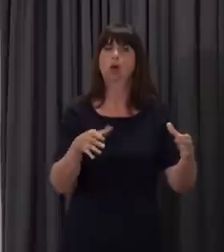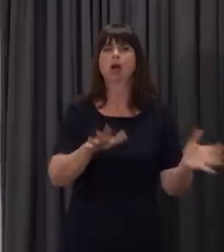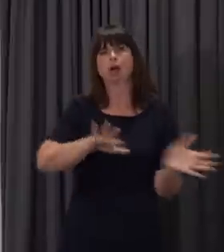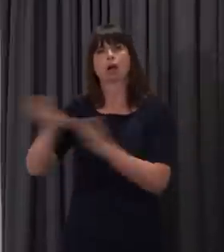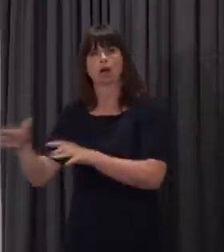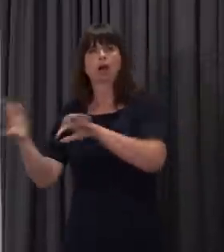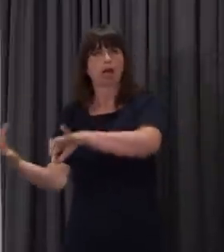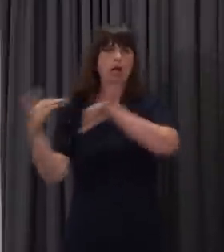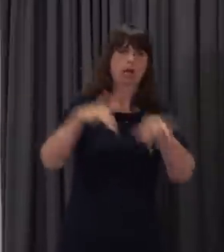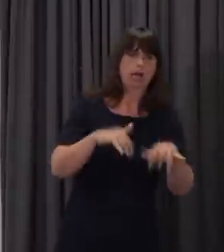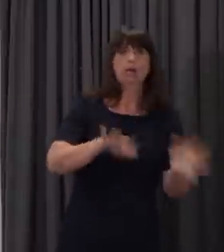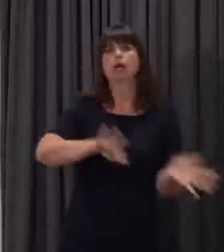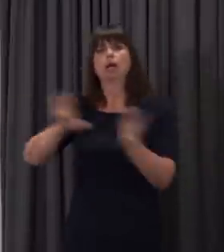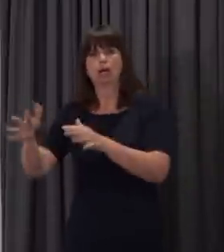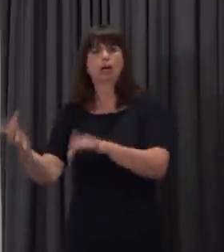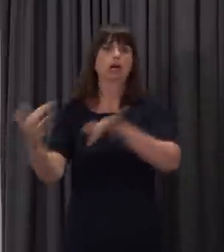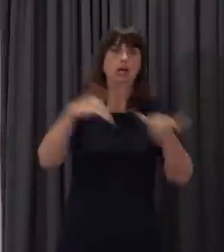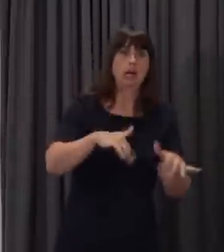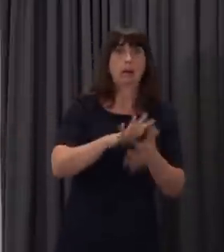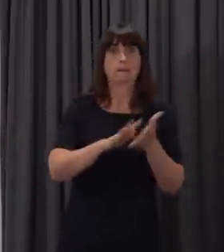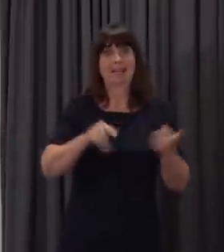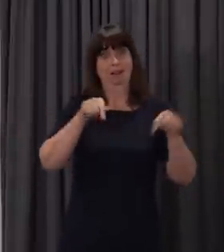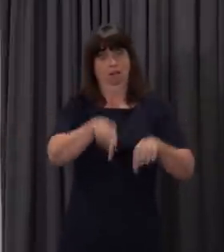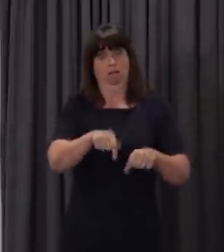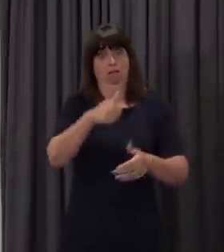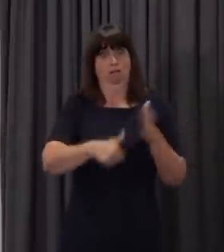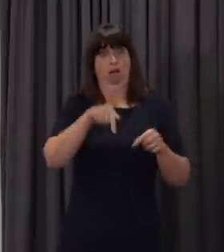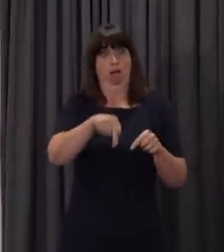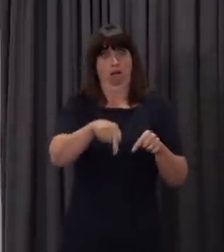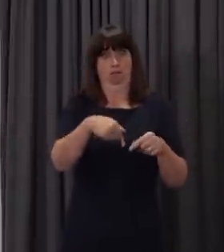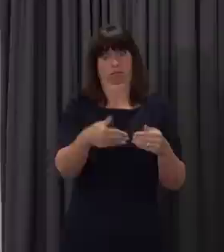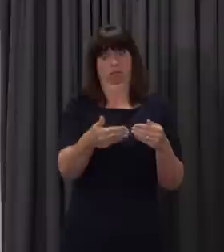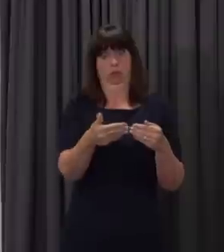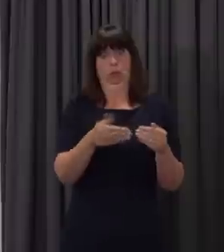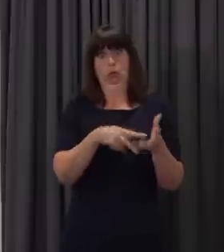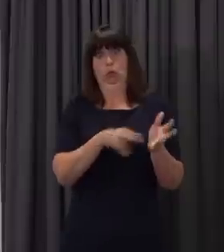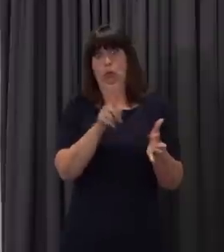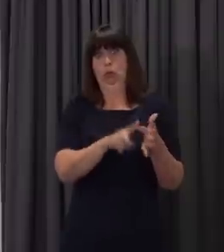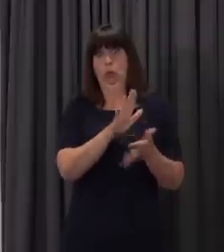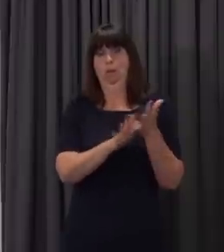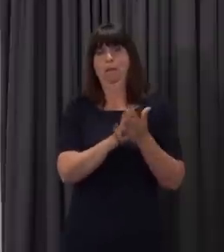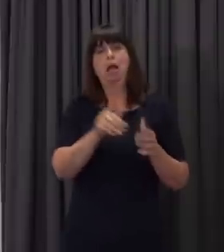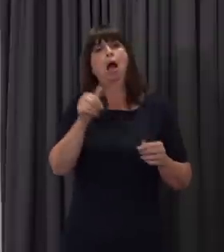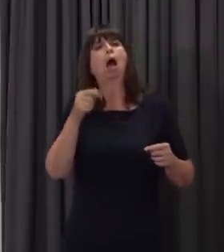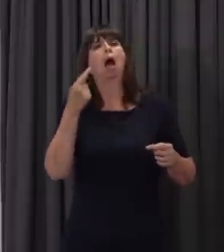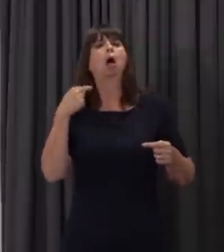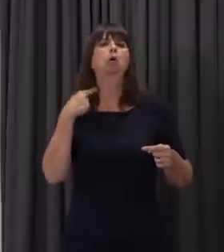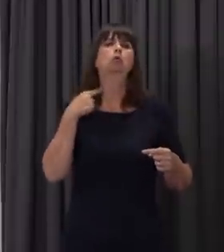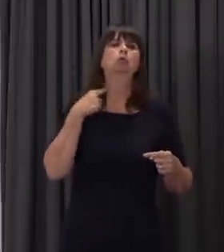which will prepare children and their teachers for a similar experience in September.